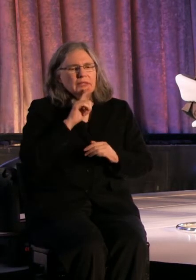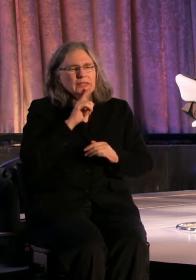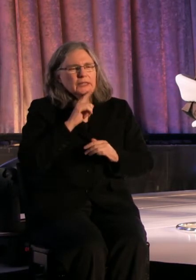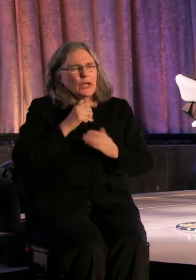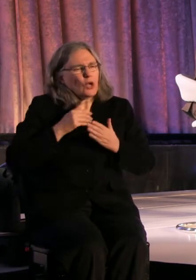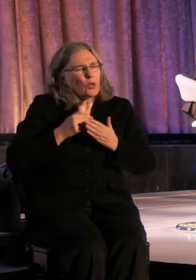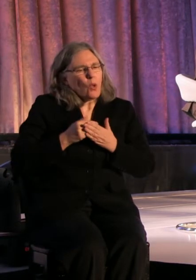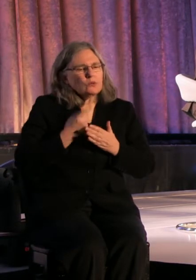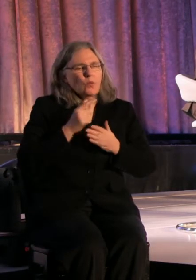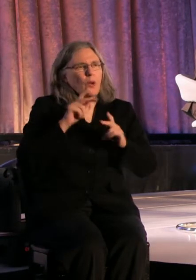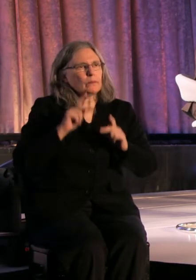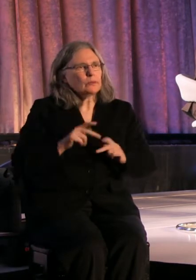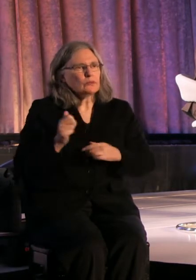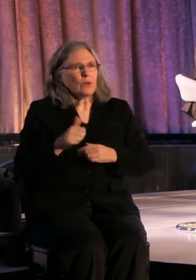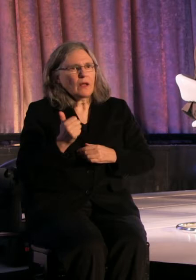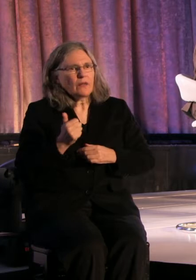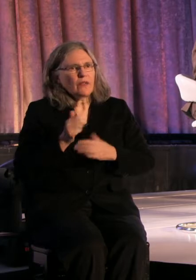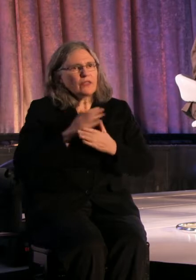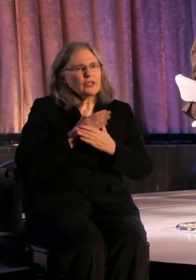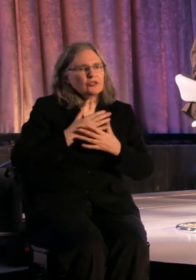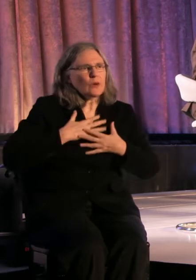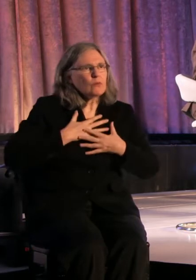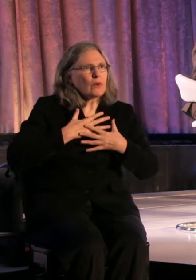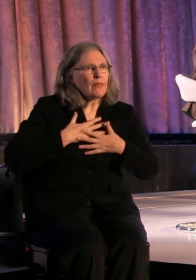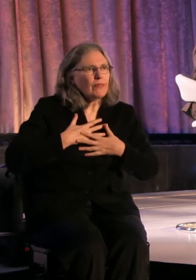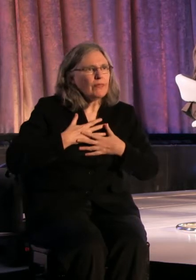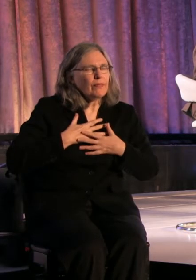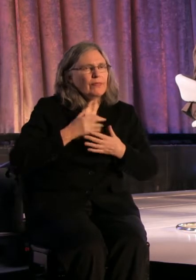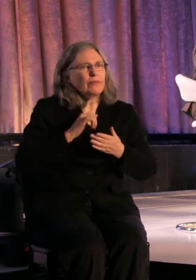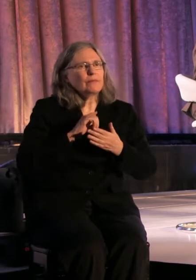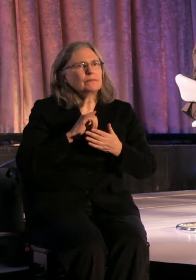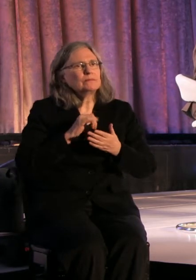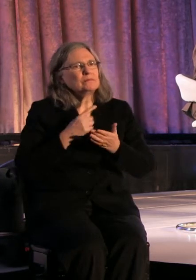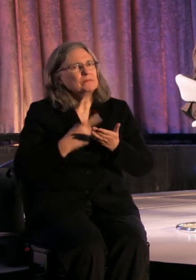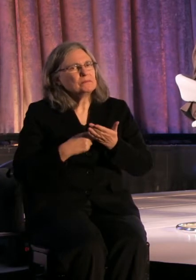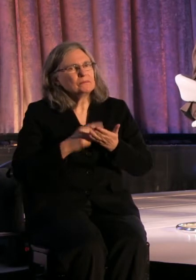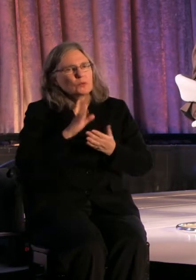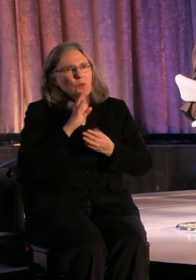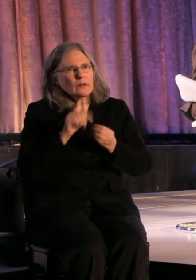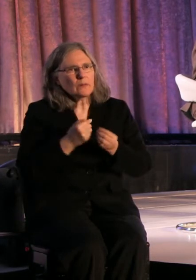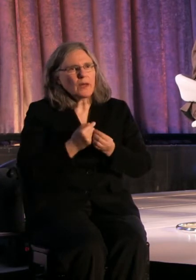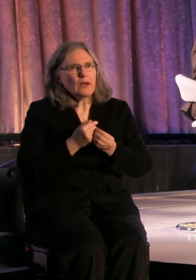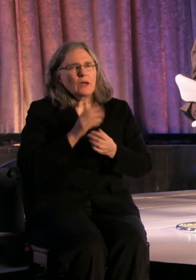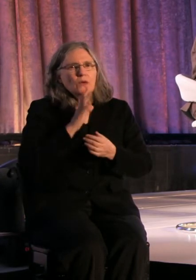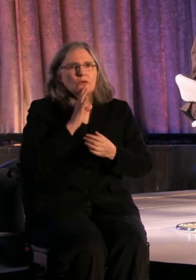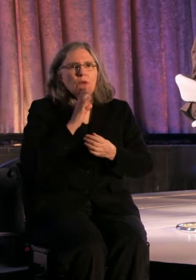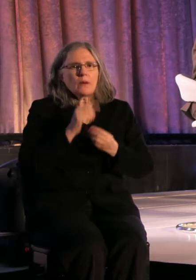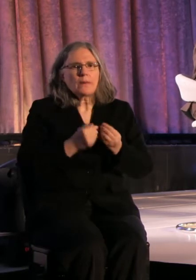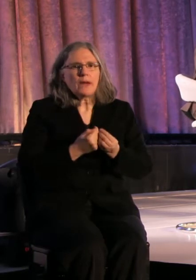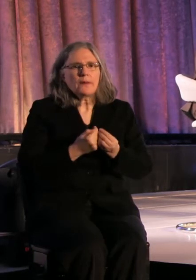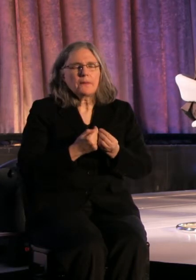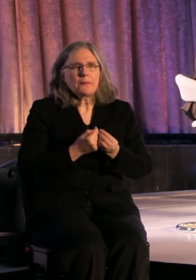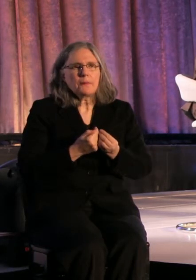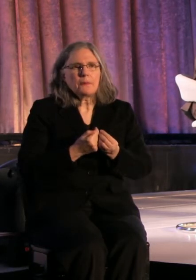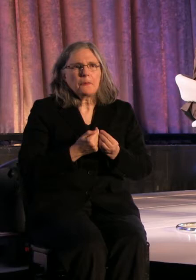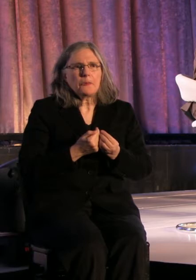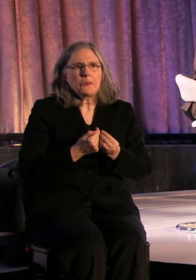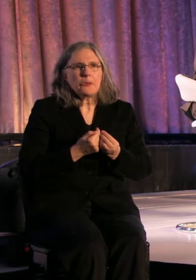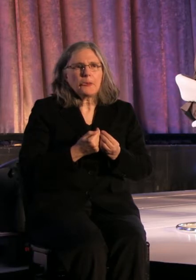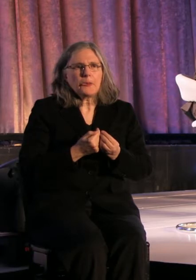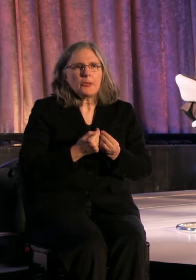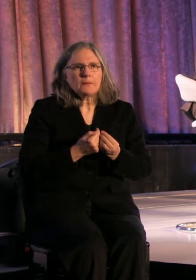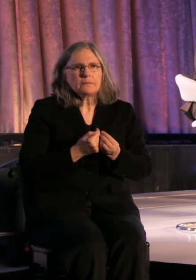one person to another, the shared breath that you talked about. So there's a, you you talked about, you know,